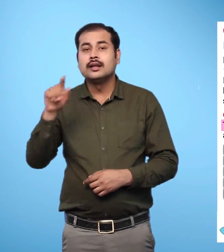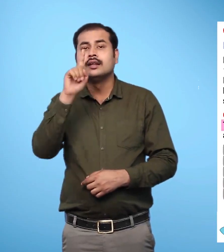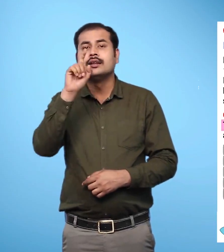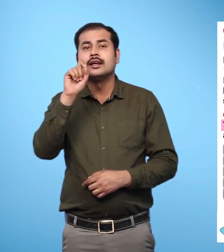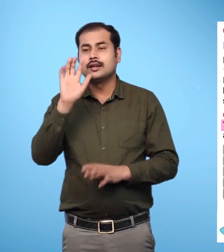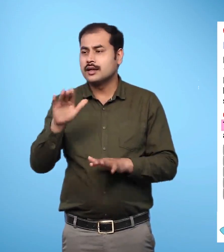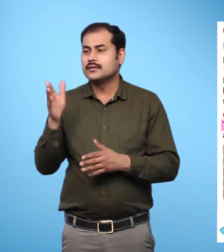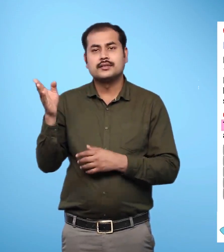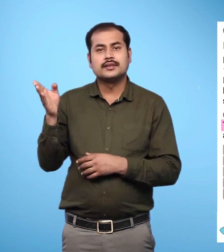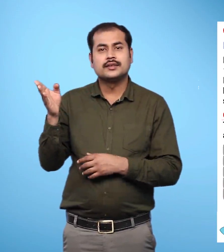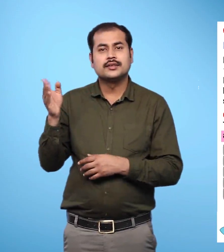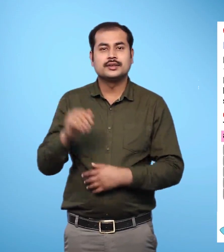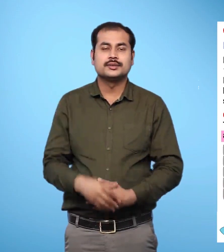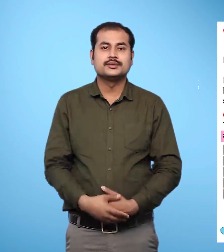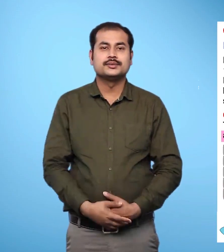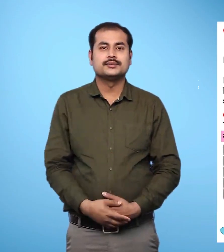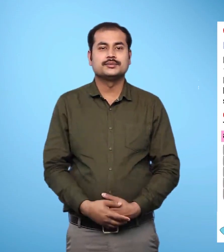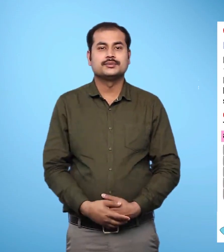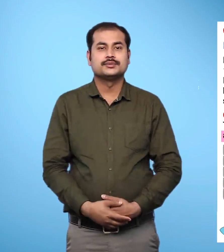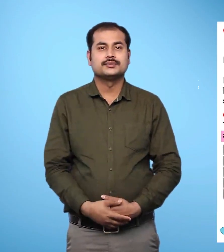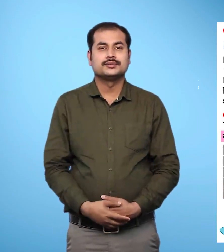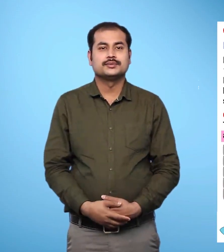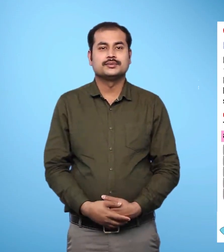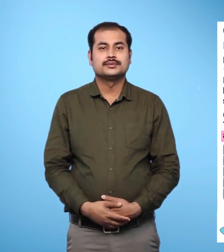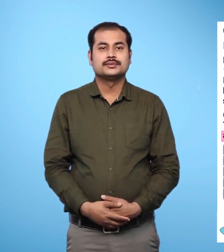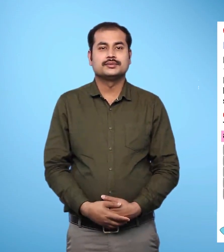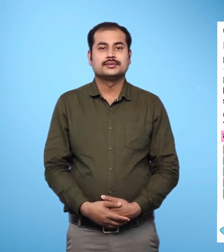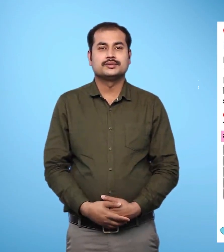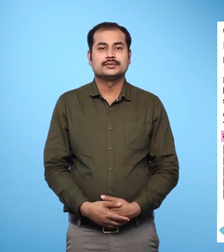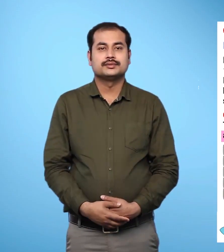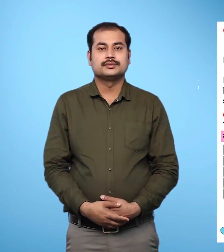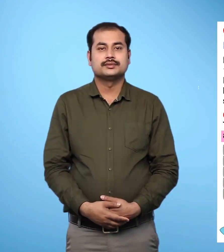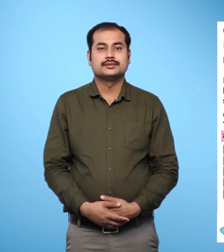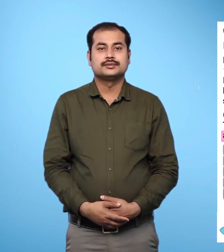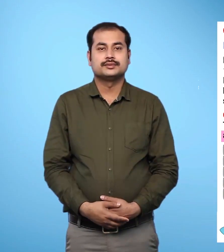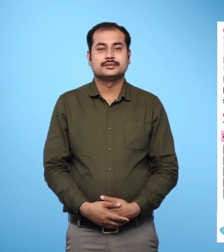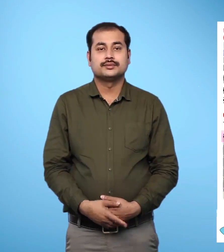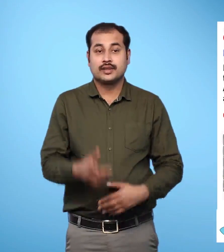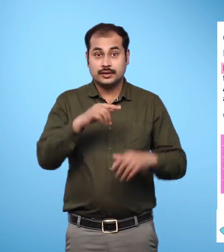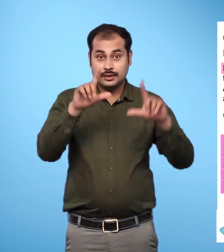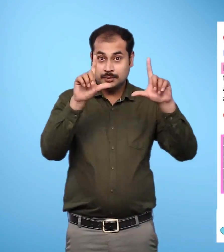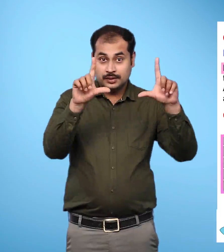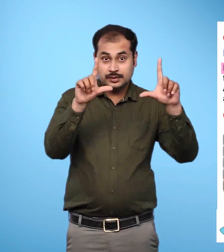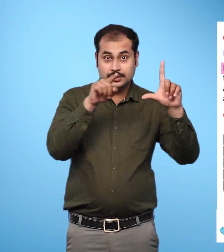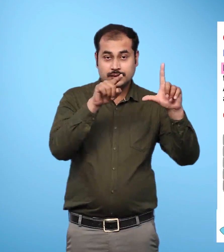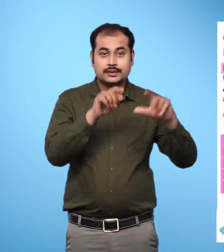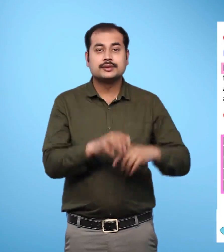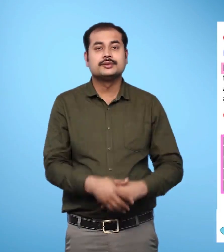example. An answer 10 is written in the writing space. Picture in part